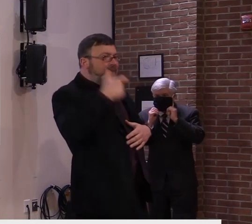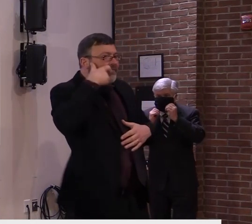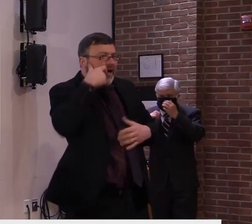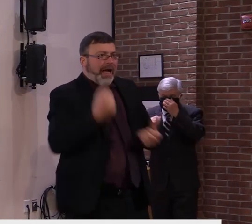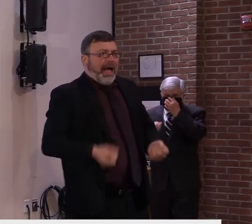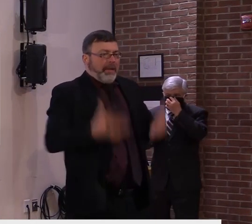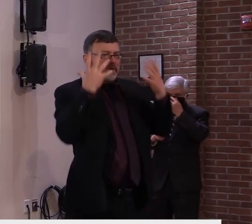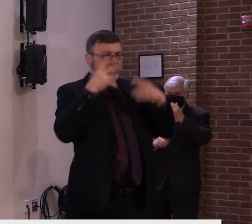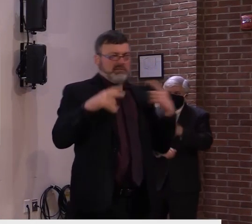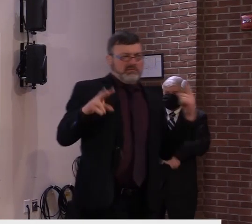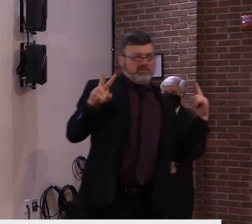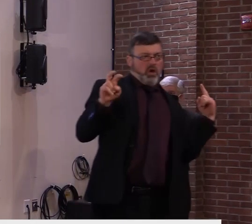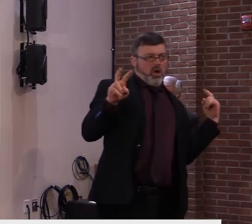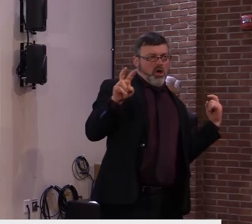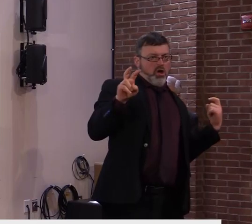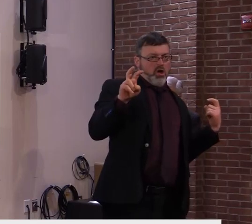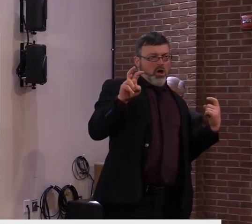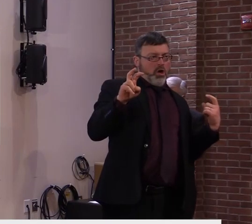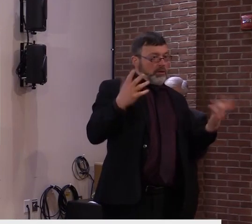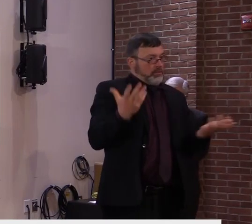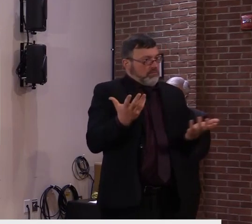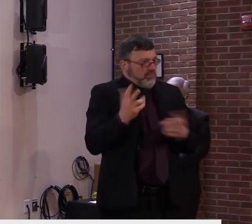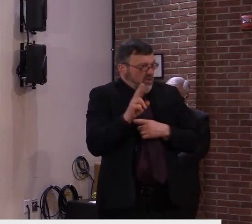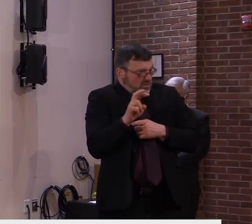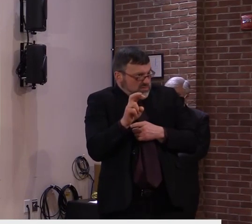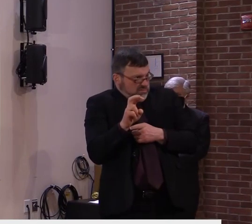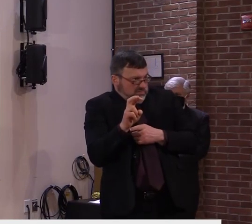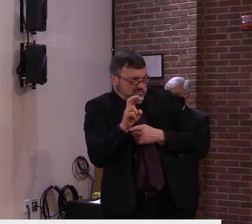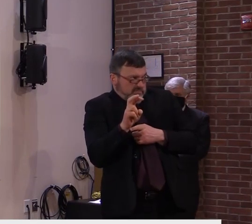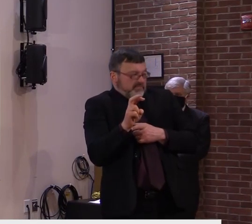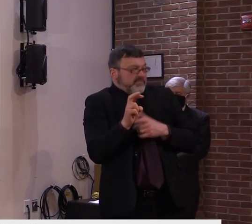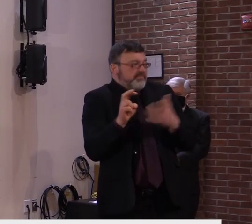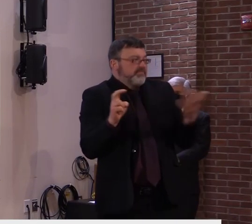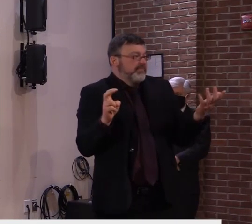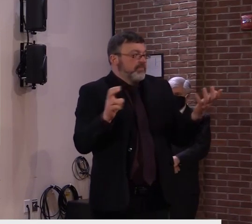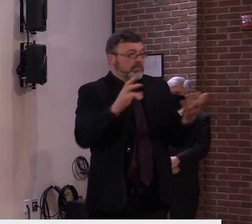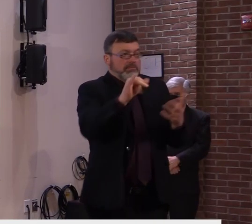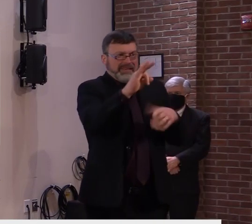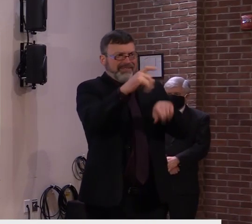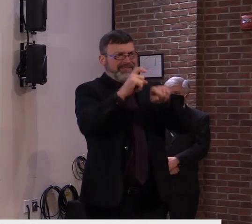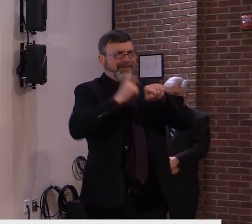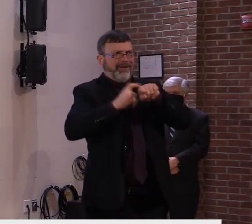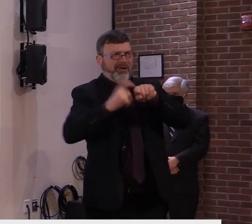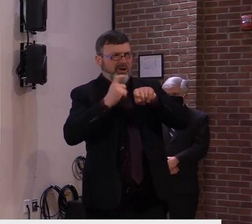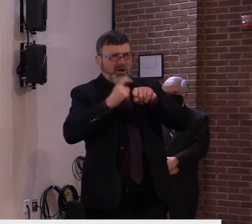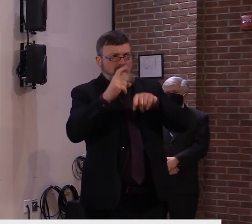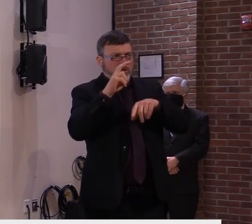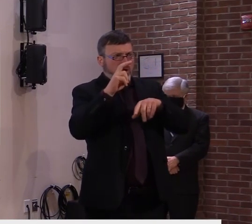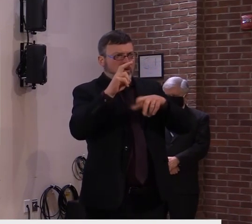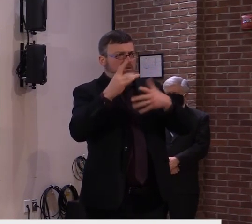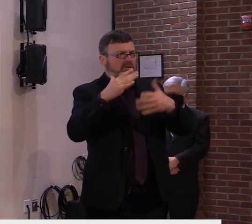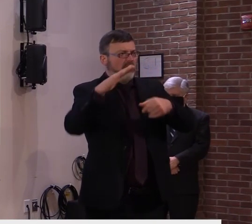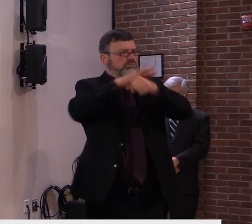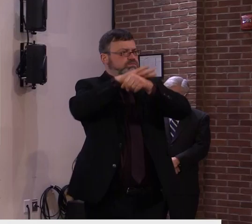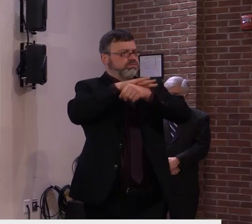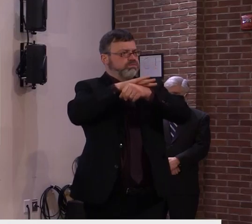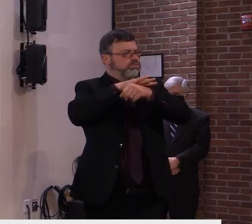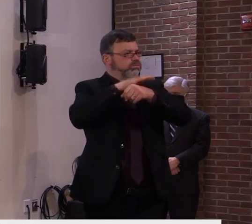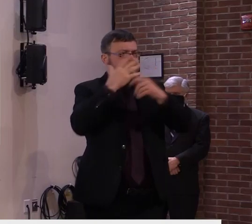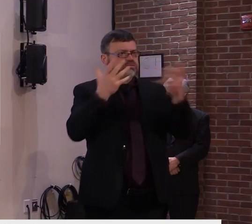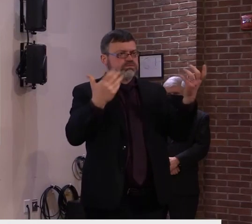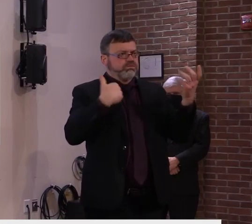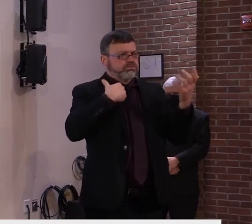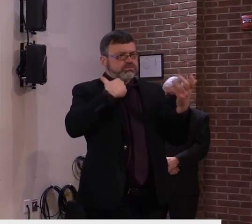200 reservationists, so to speak, now. And we're hoping to ramp that up further, we think, to 400, I believe, is the number.